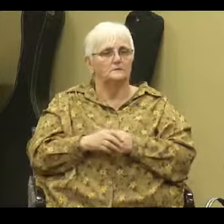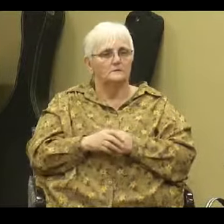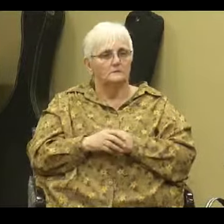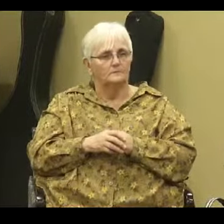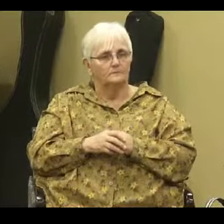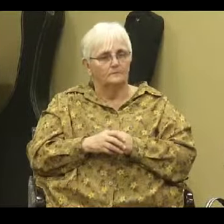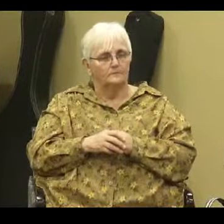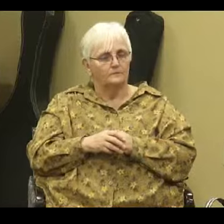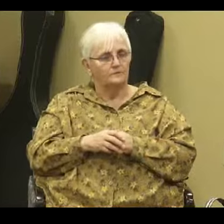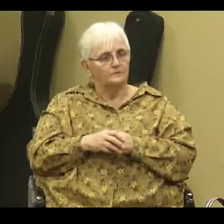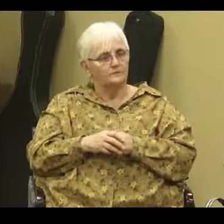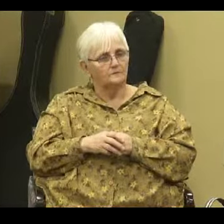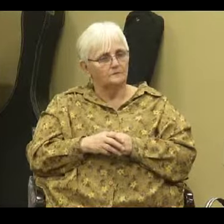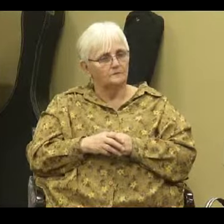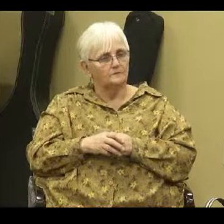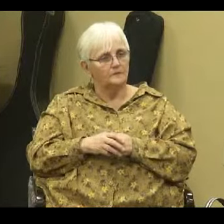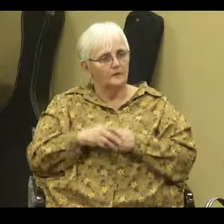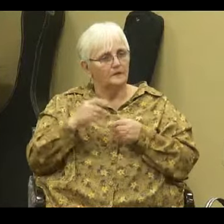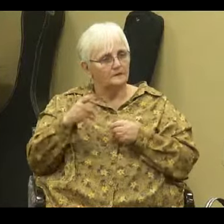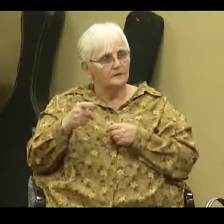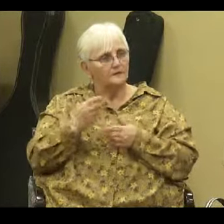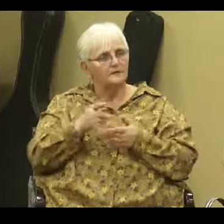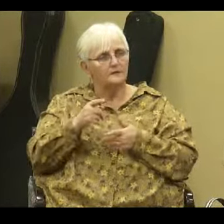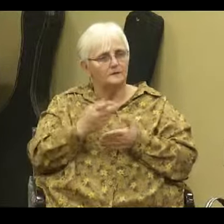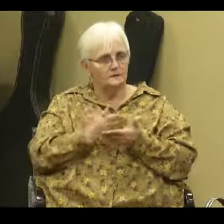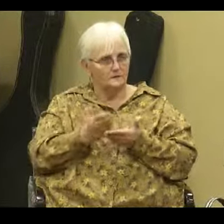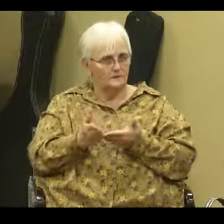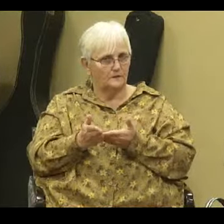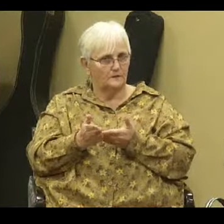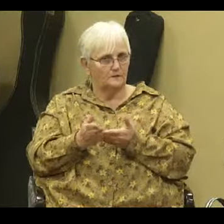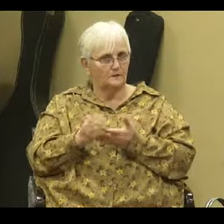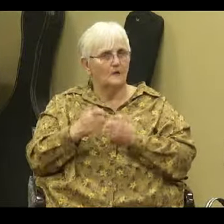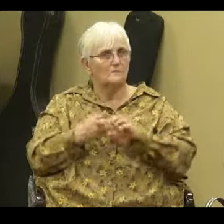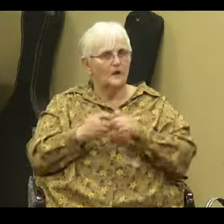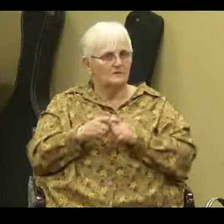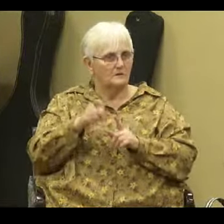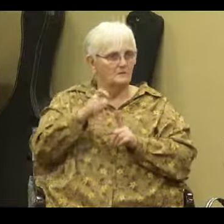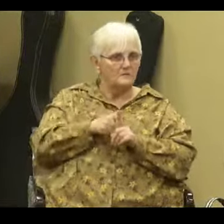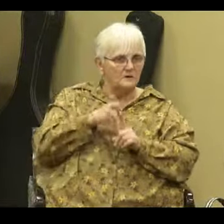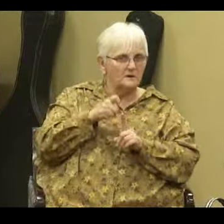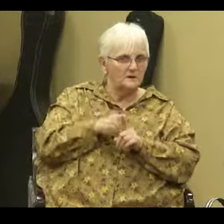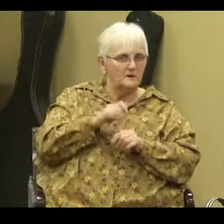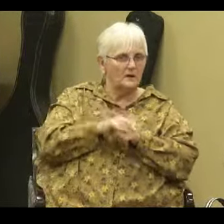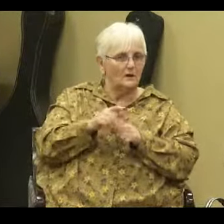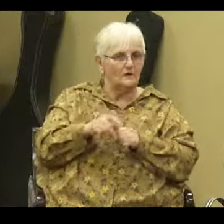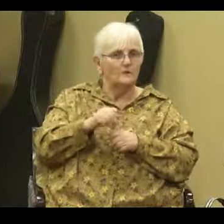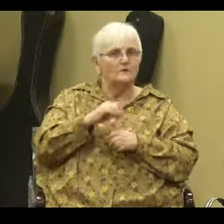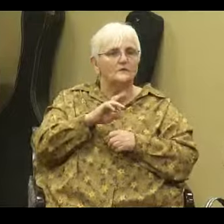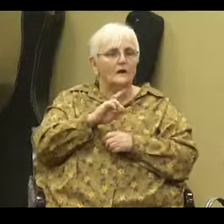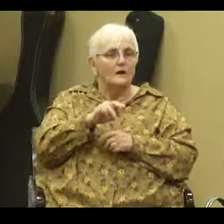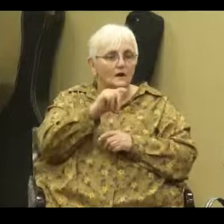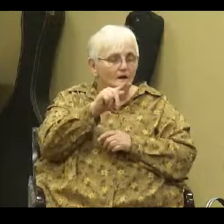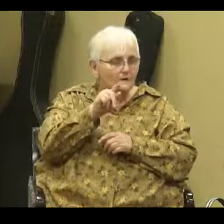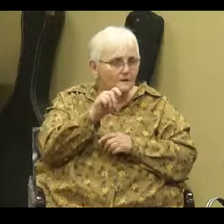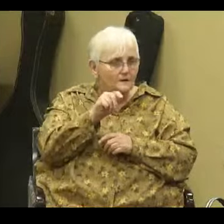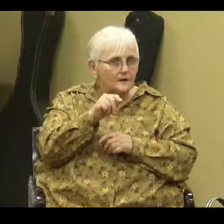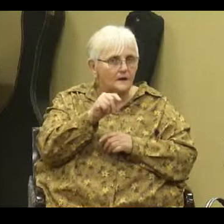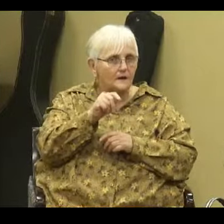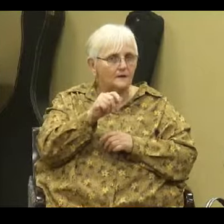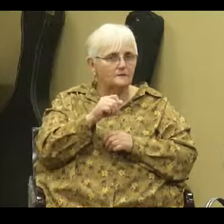See, these things, tribulation and persecution, are a test of the sincerity of the